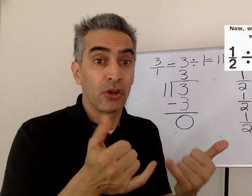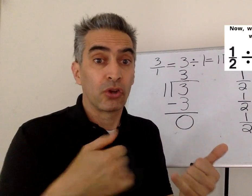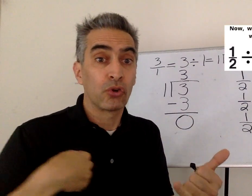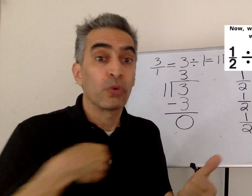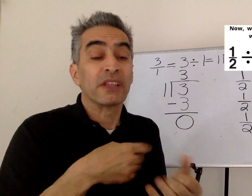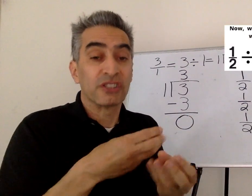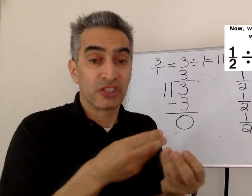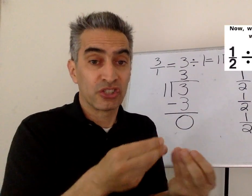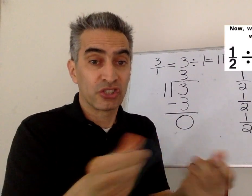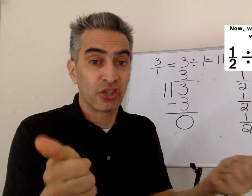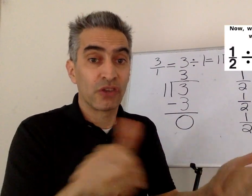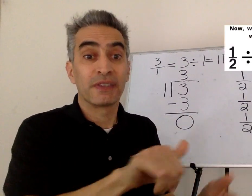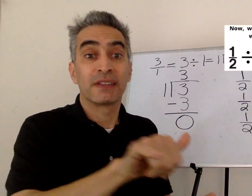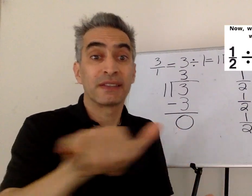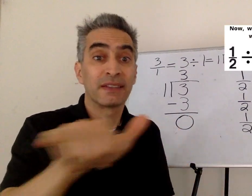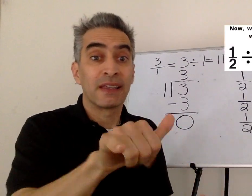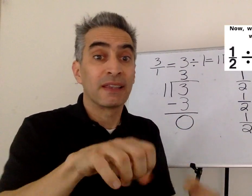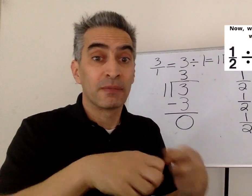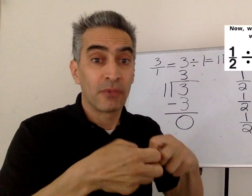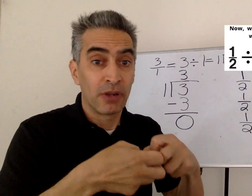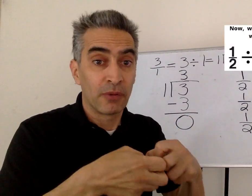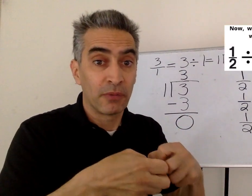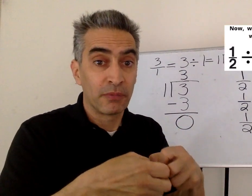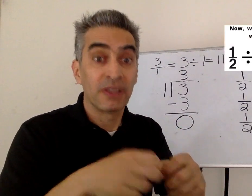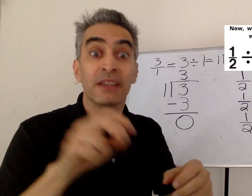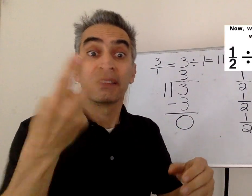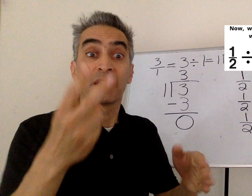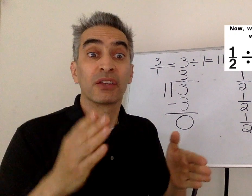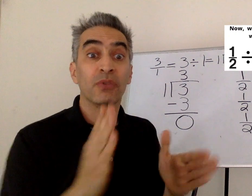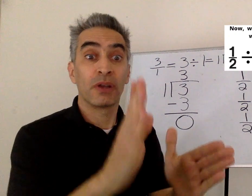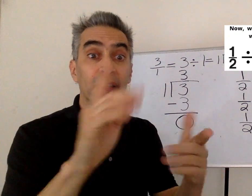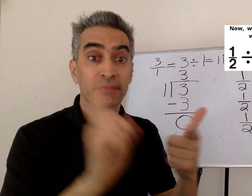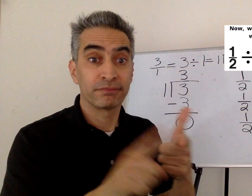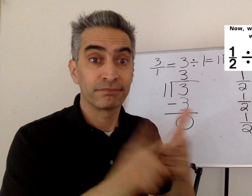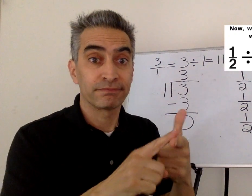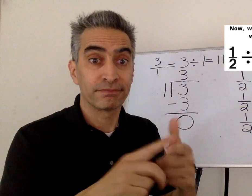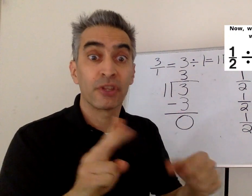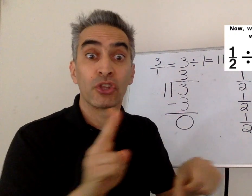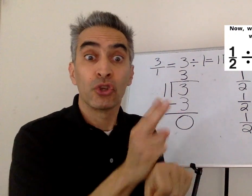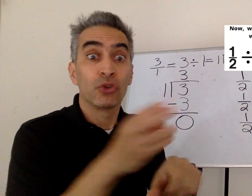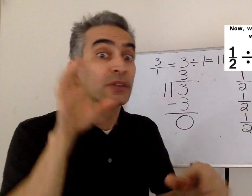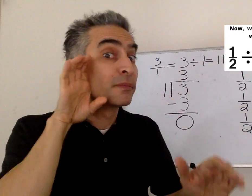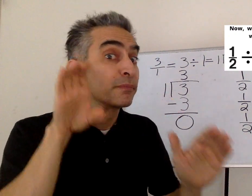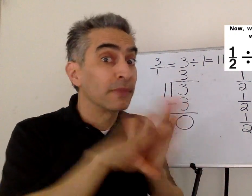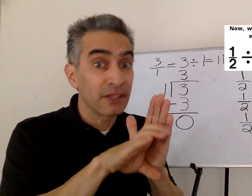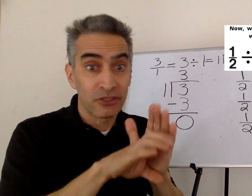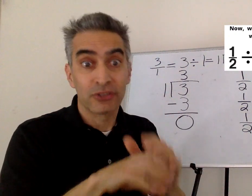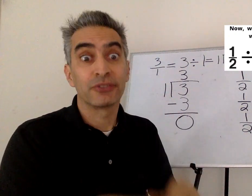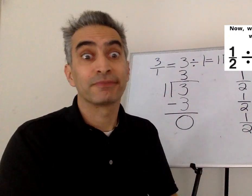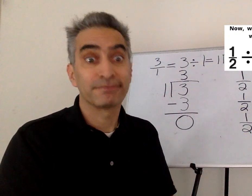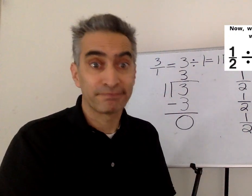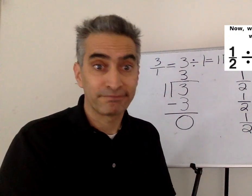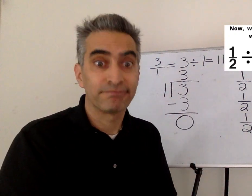now we're going to solve the same problem using the second way, using pictures.